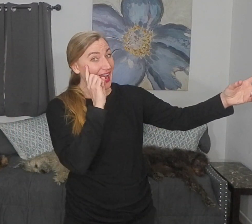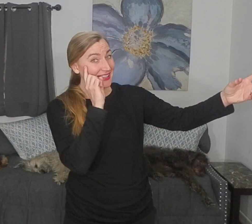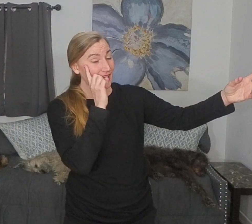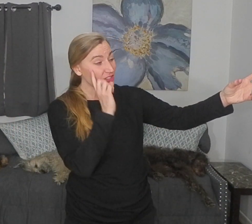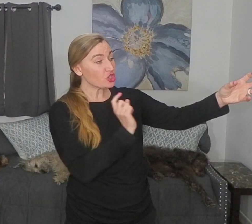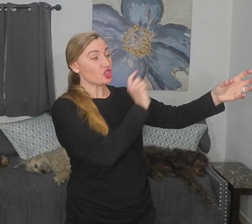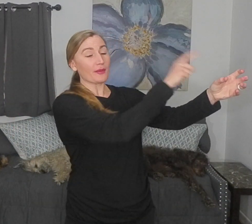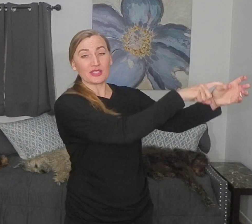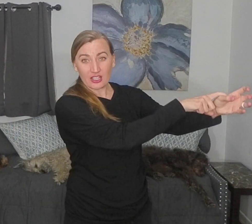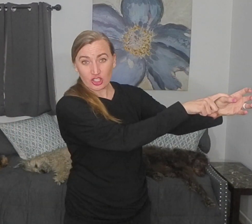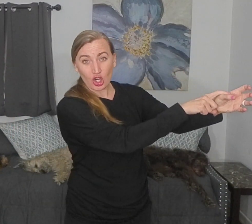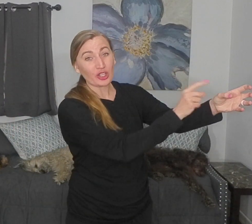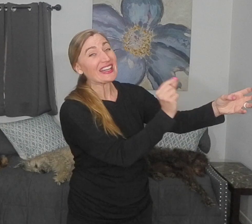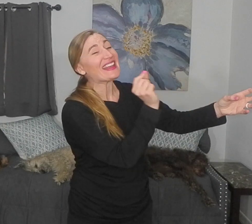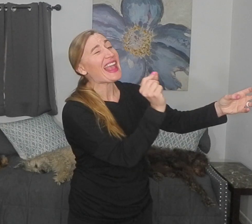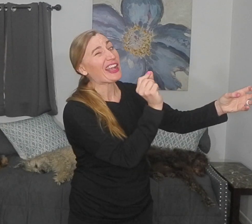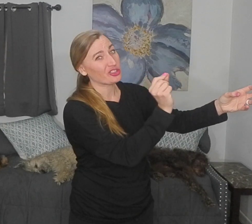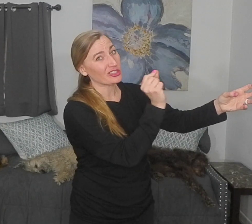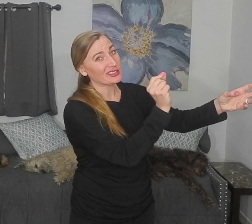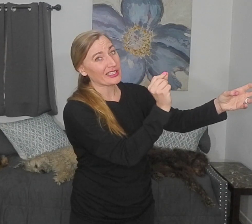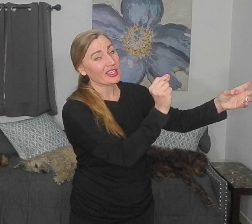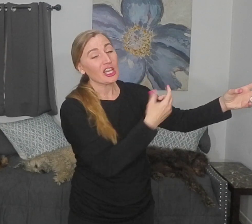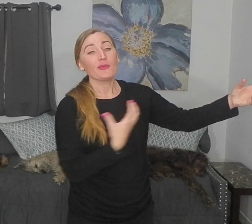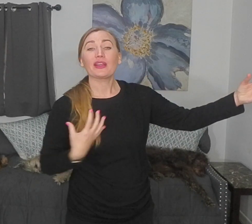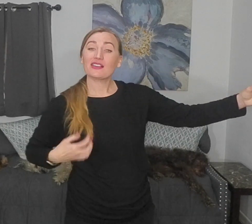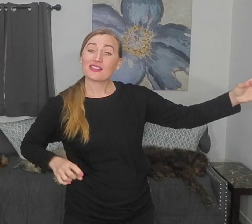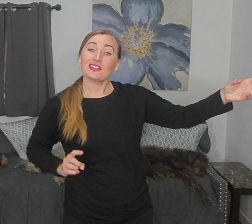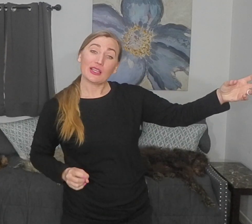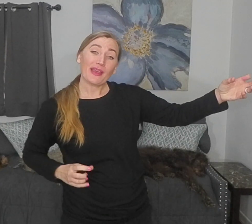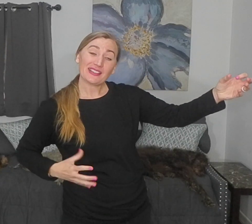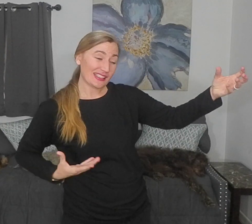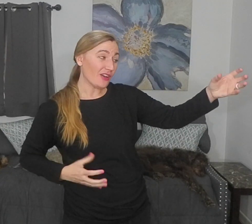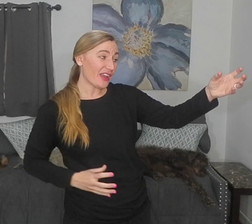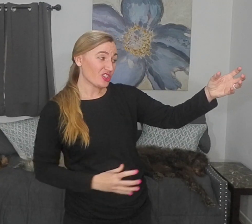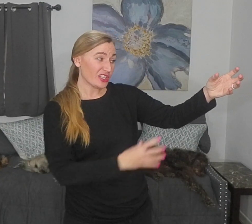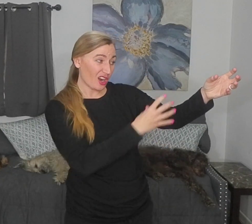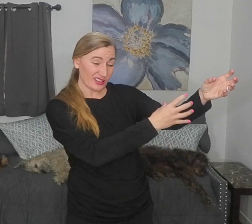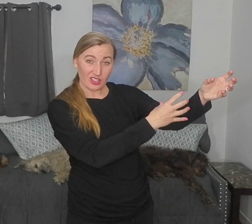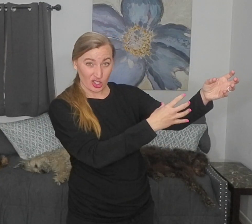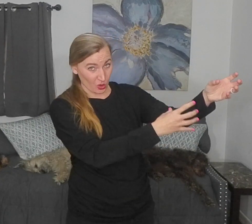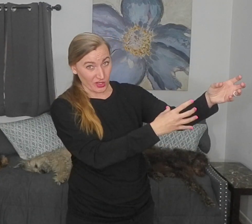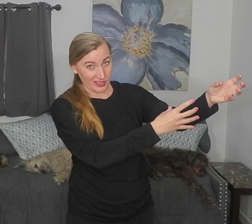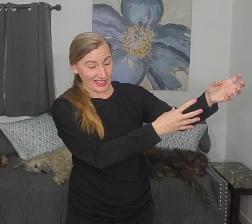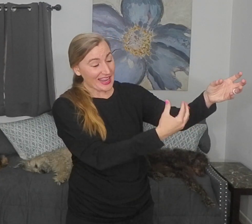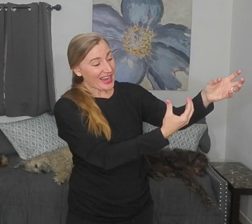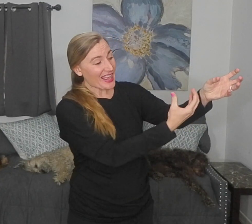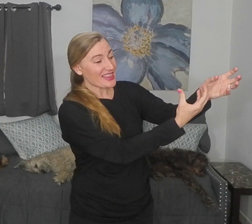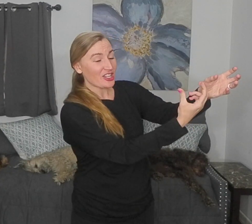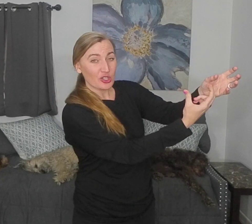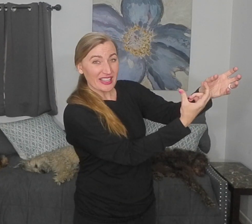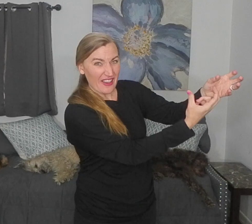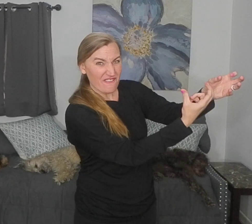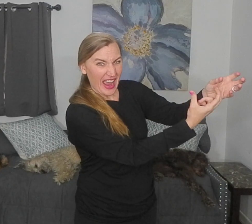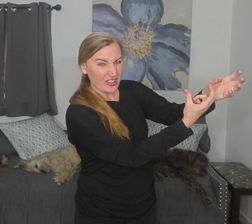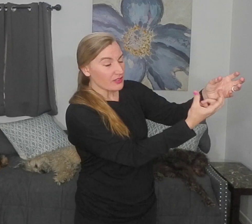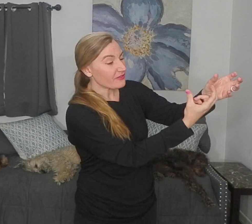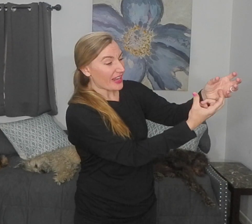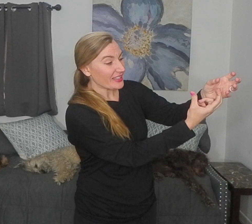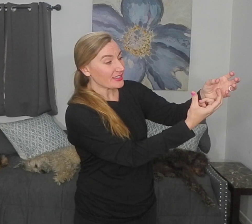eyes have to jump to the target accurately because the limb itself actually cuts us short. then during the final phase,